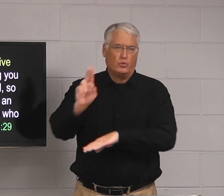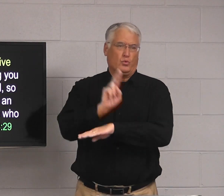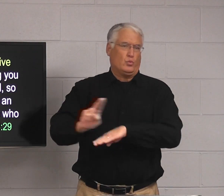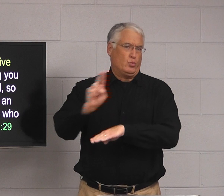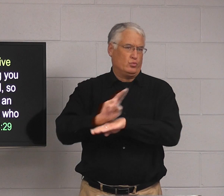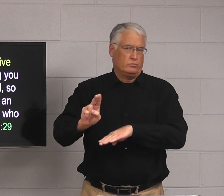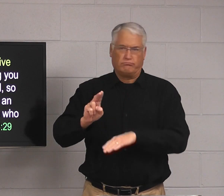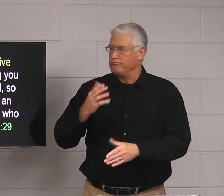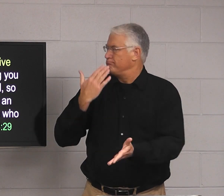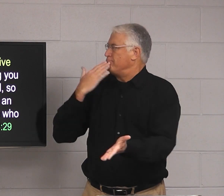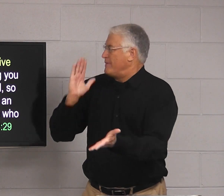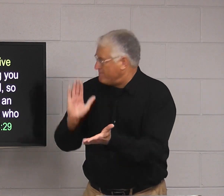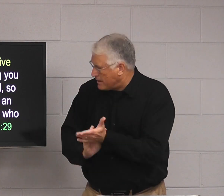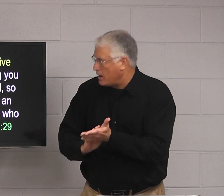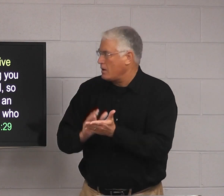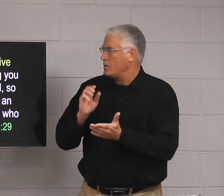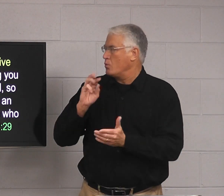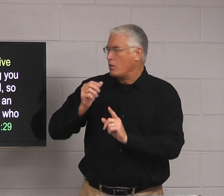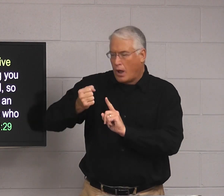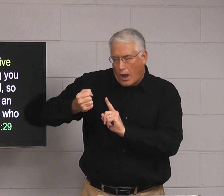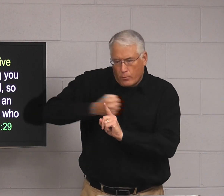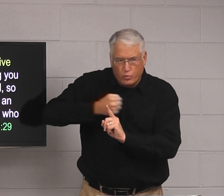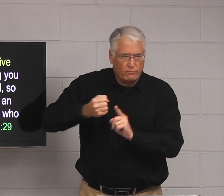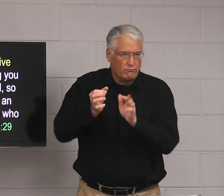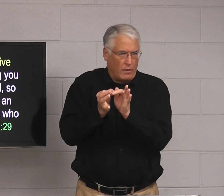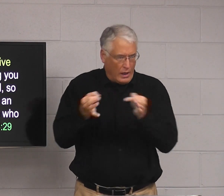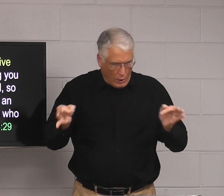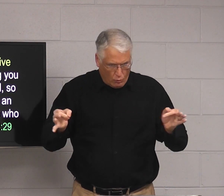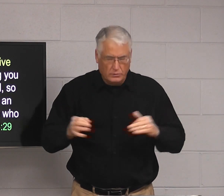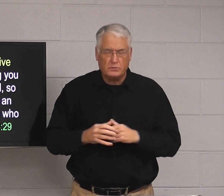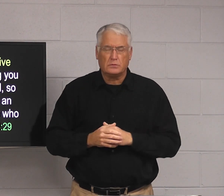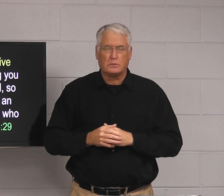Don't use foul or abusive language.